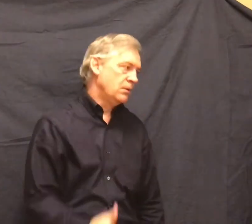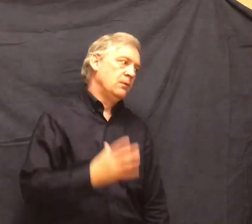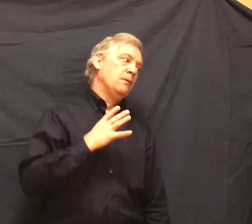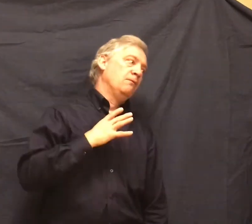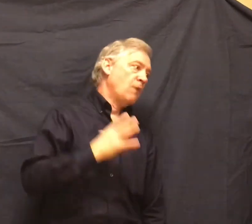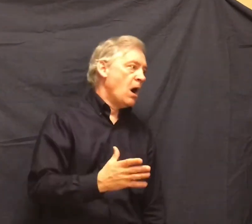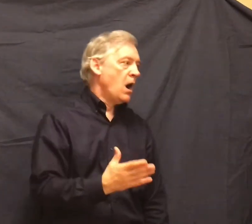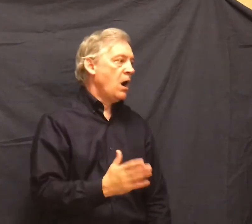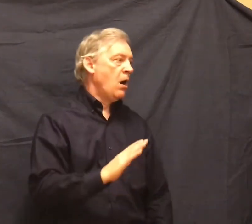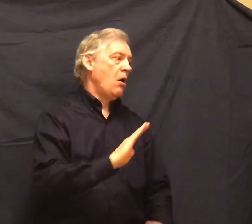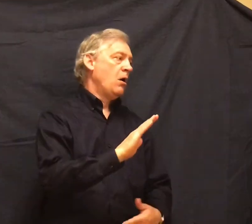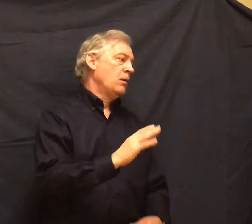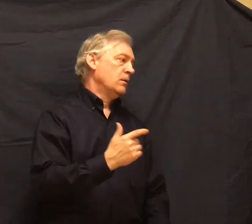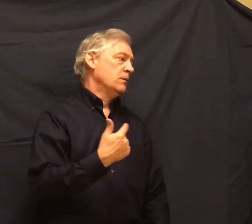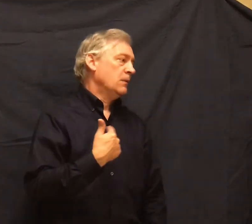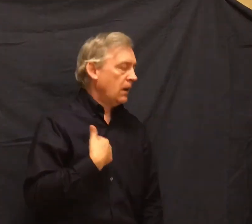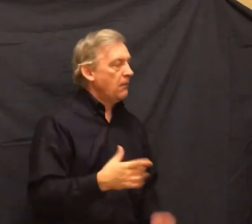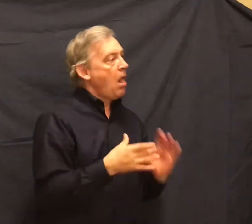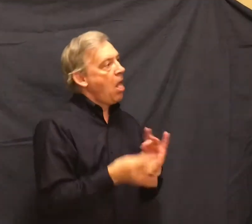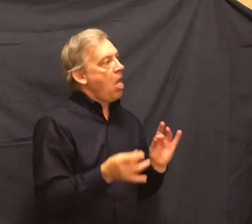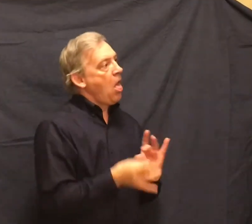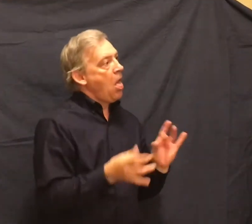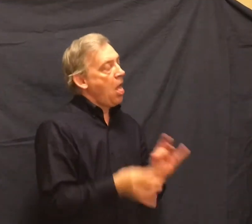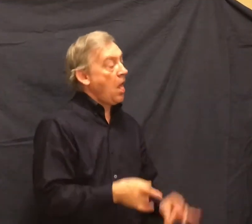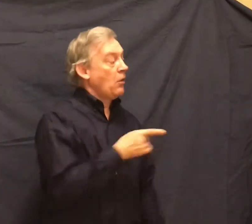time telling you things and then you forget them and I tell them again.